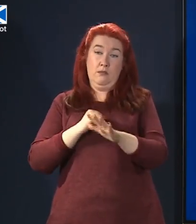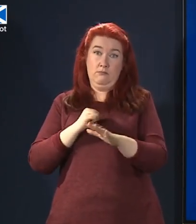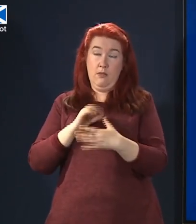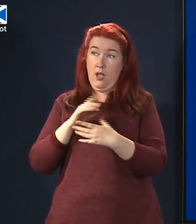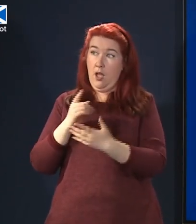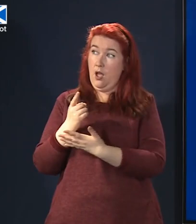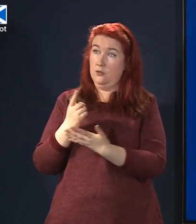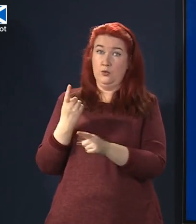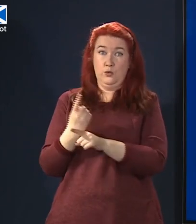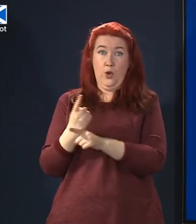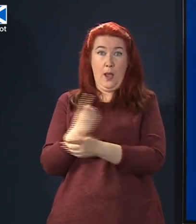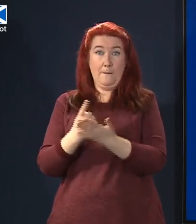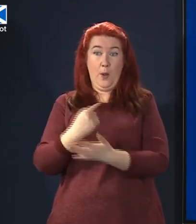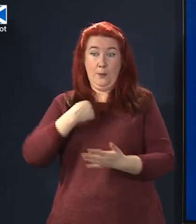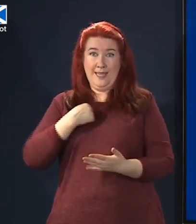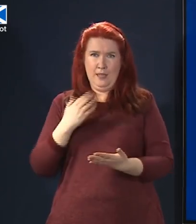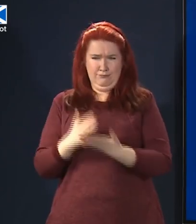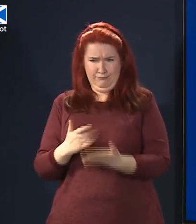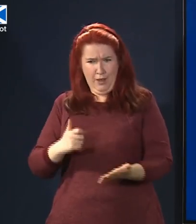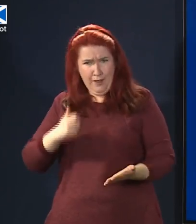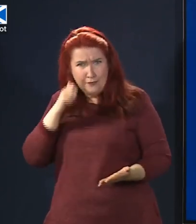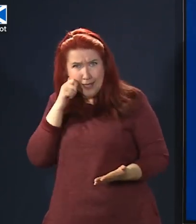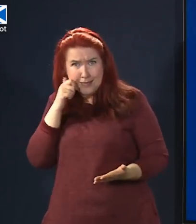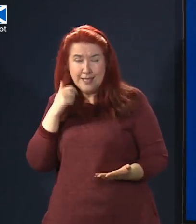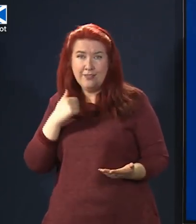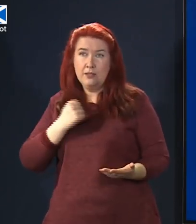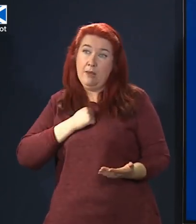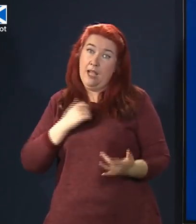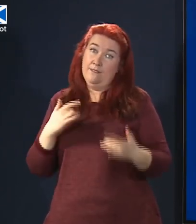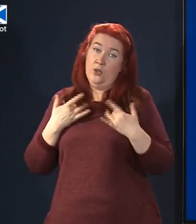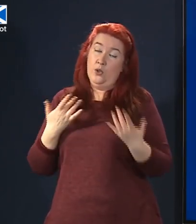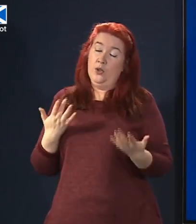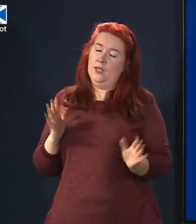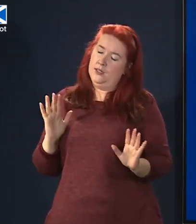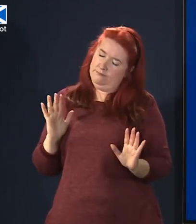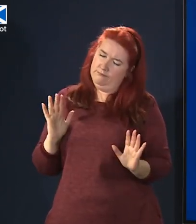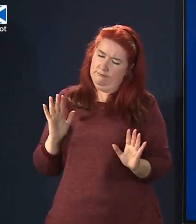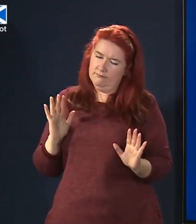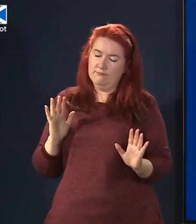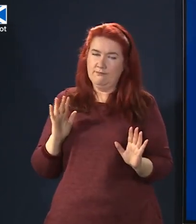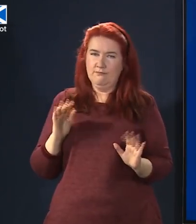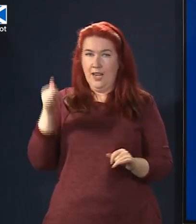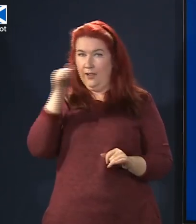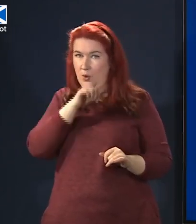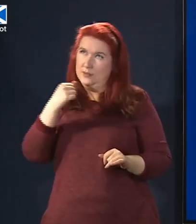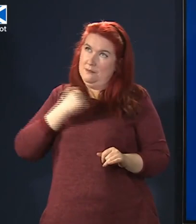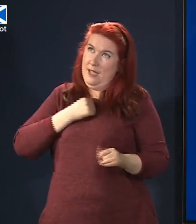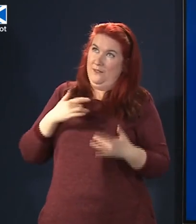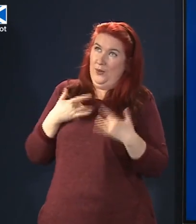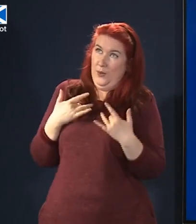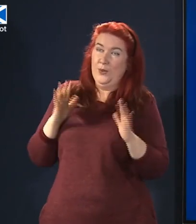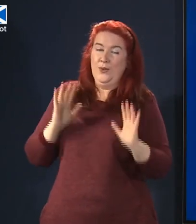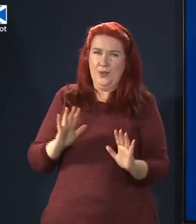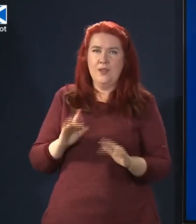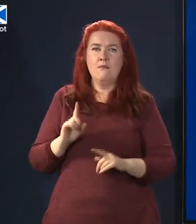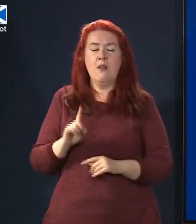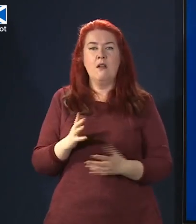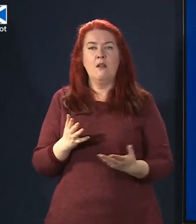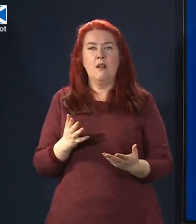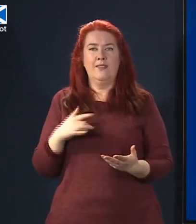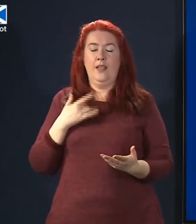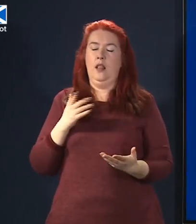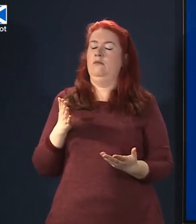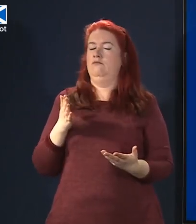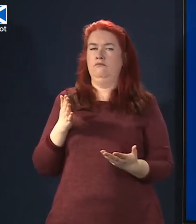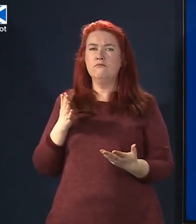were you know offensive and in my view although I'm subjective about these things perhaps that they were